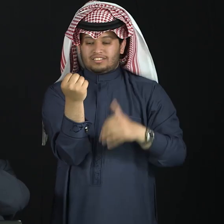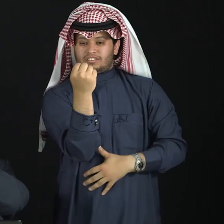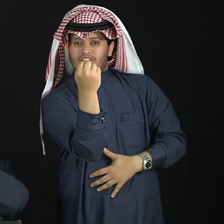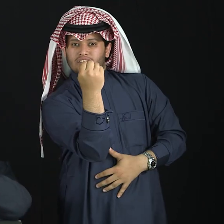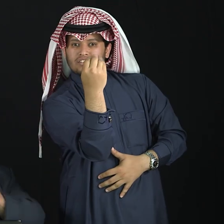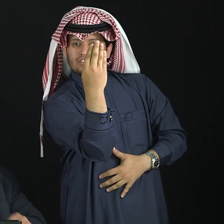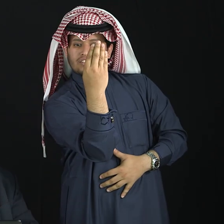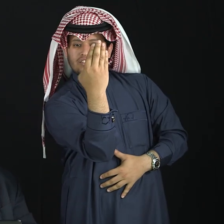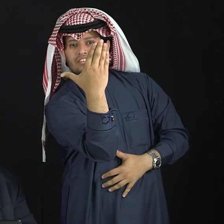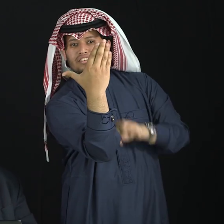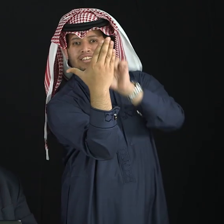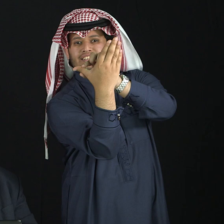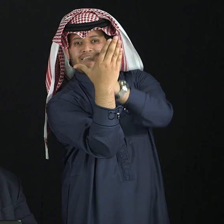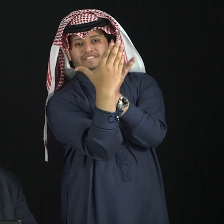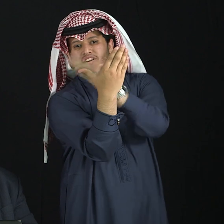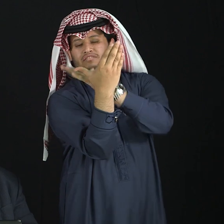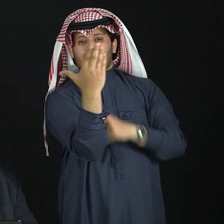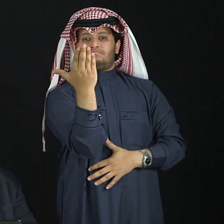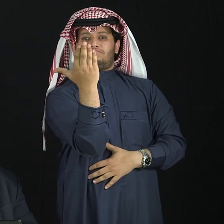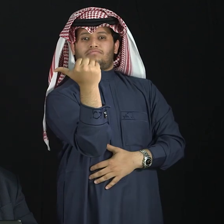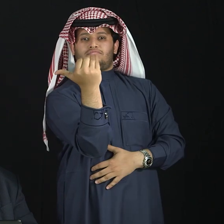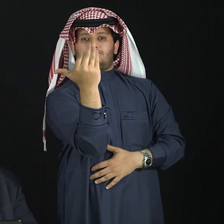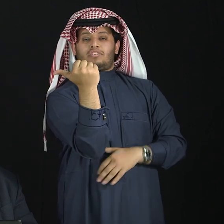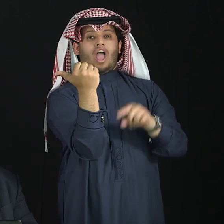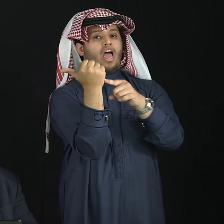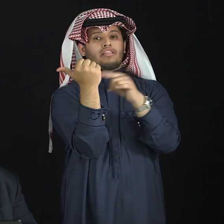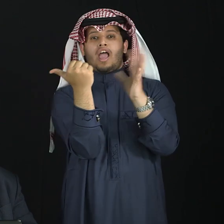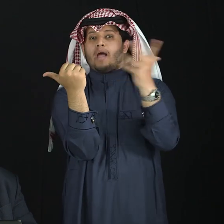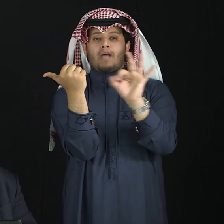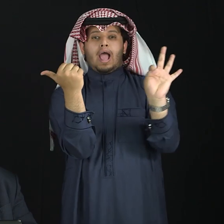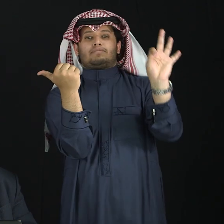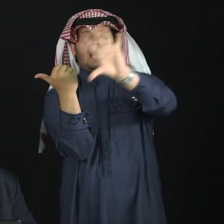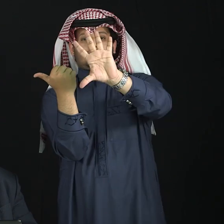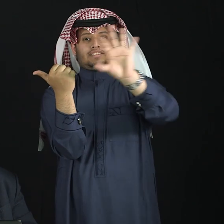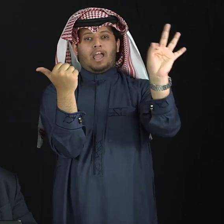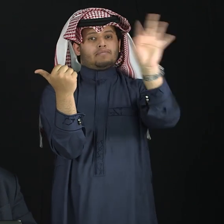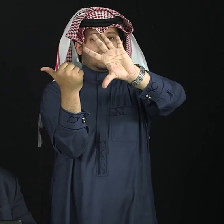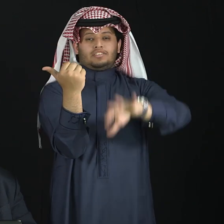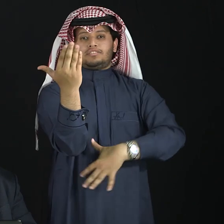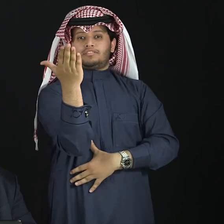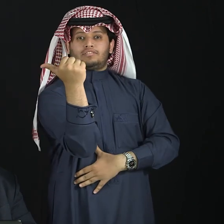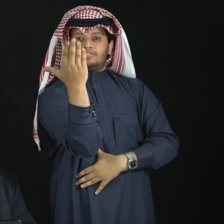just open the thumb. This is 15. 15.